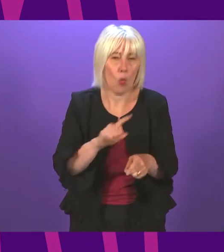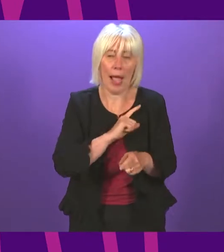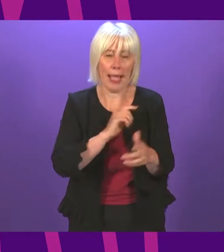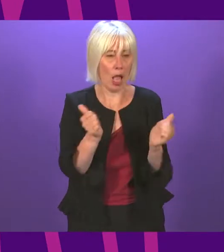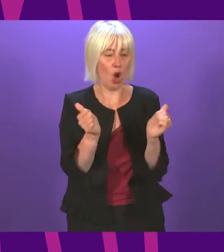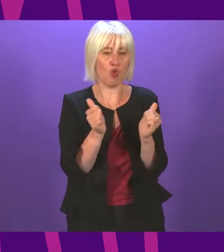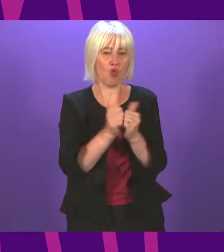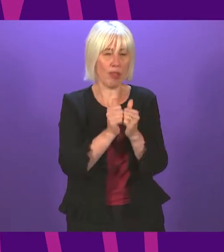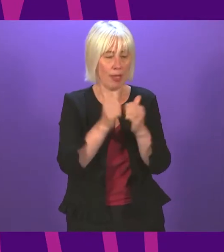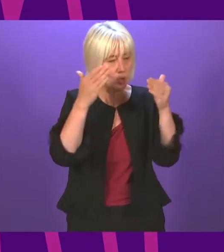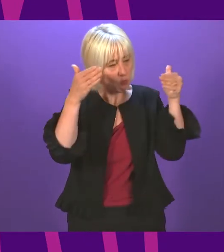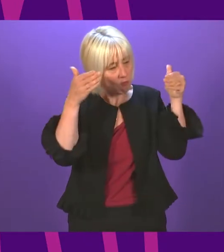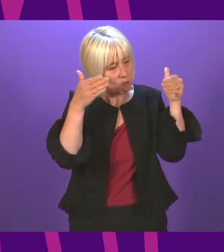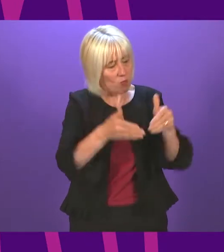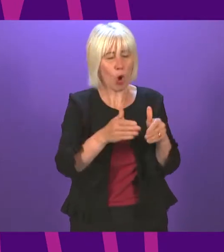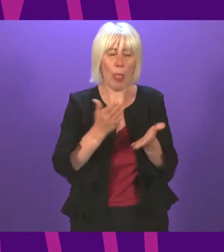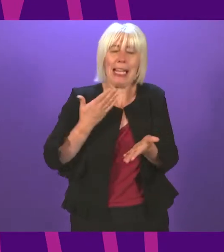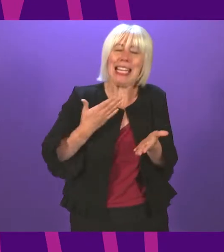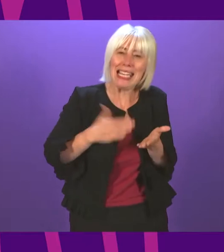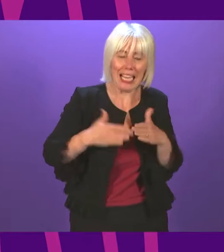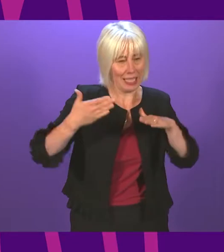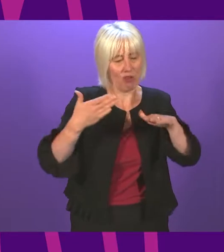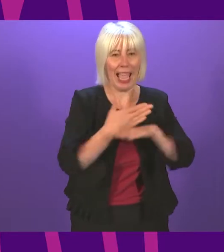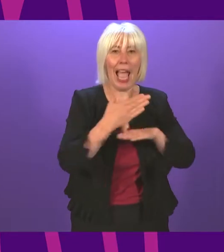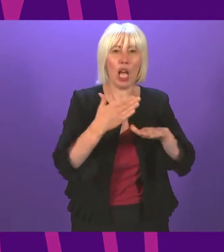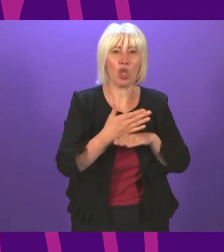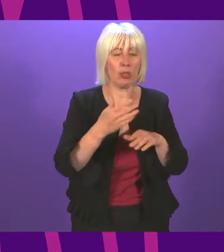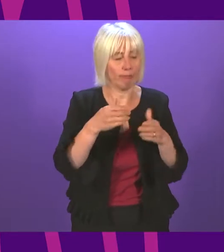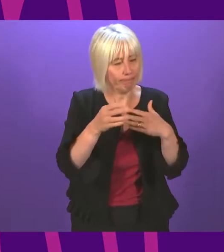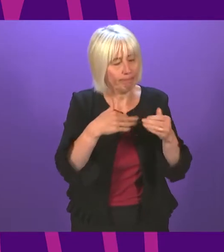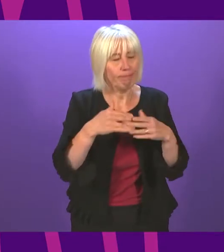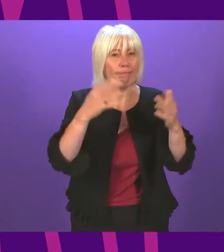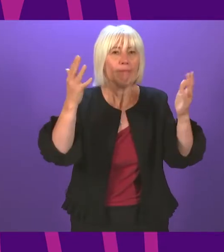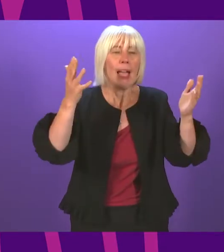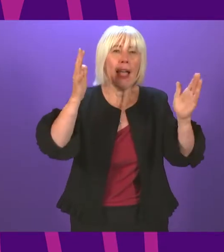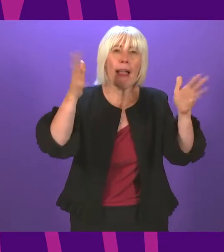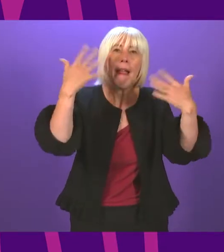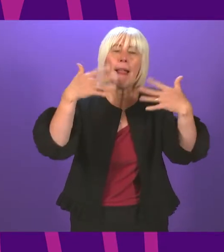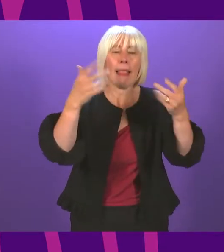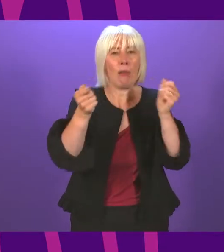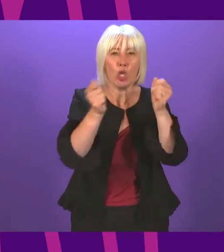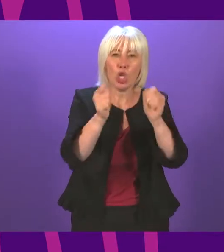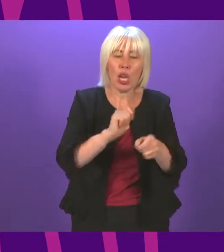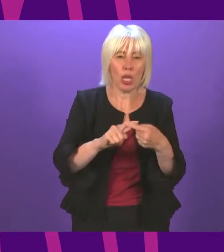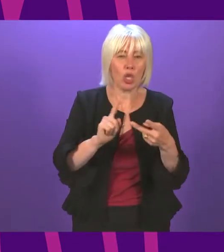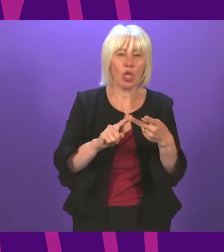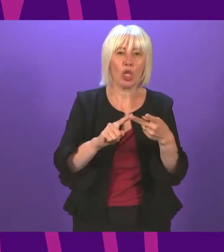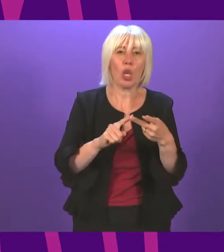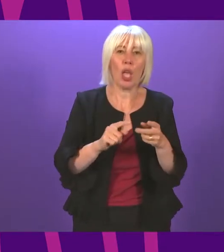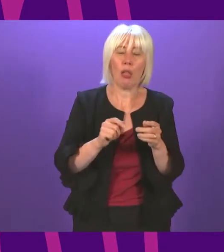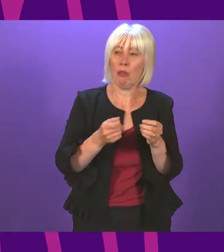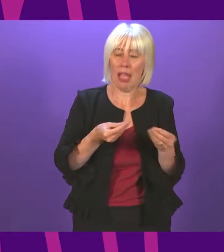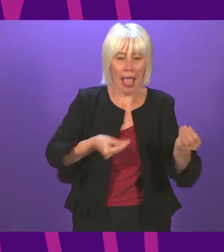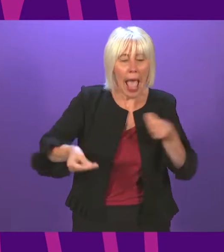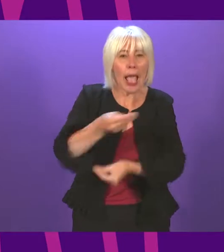on taking the necessary action on tackling climate change on delivering economic recovery in the